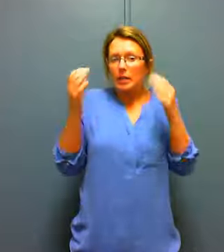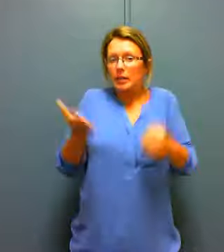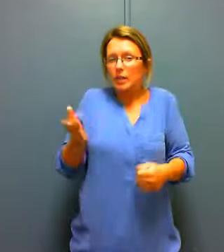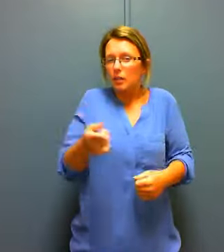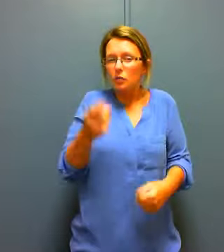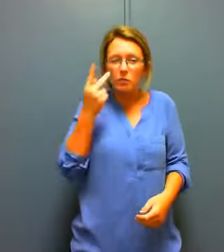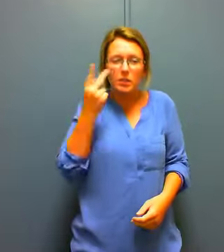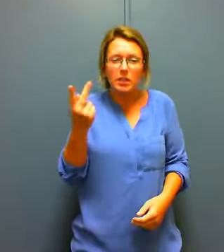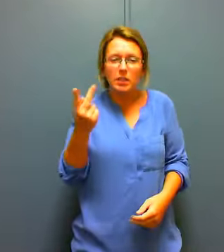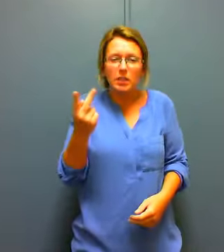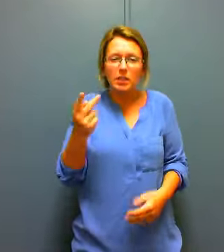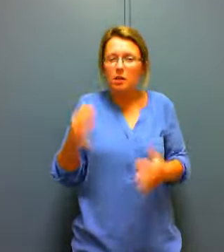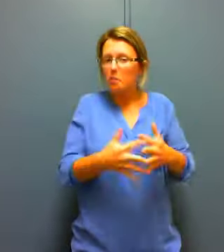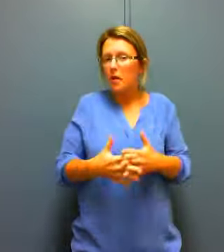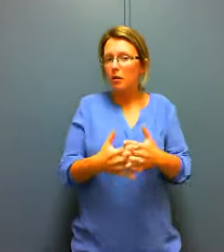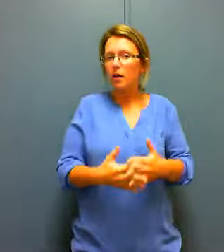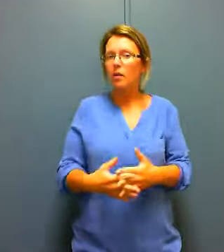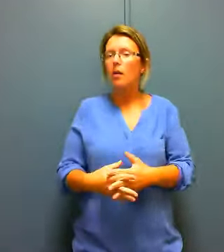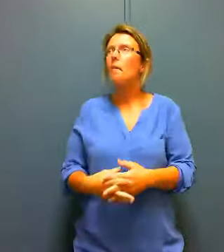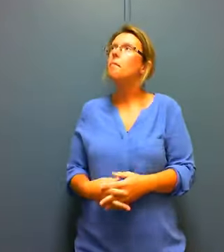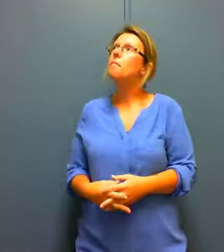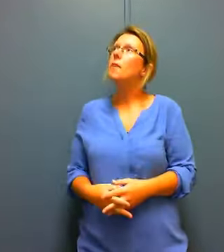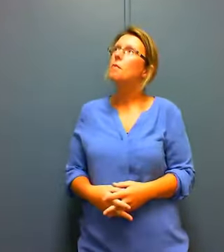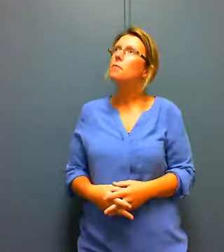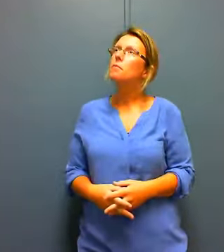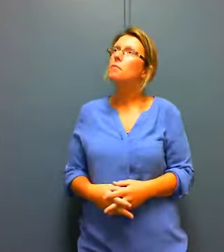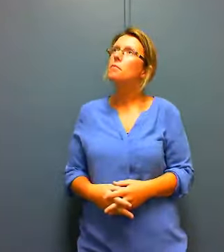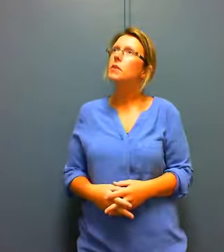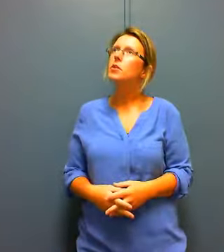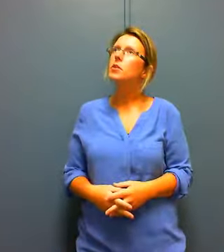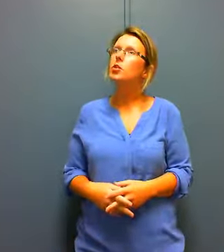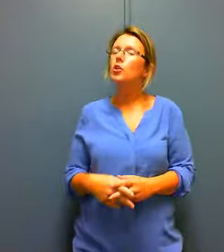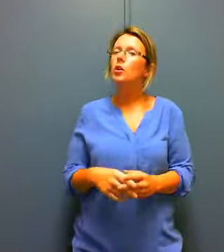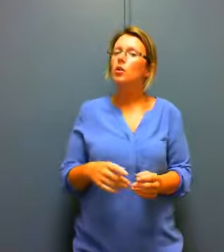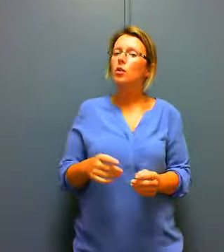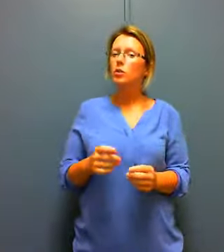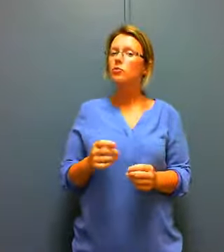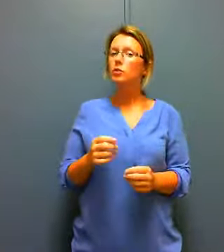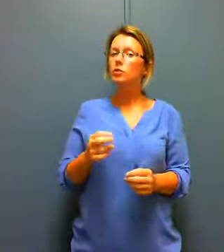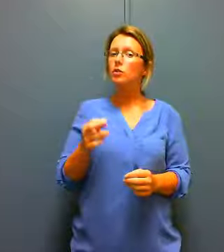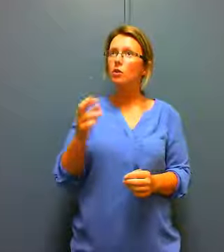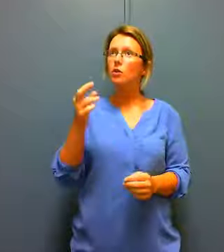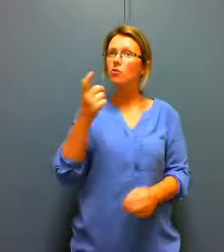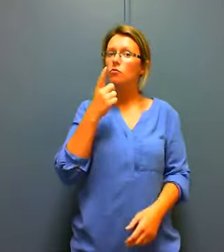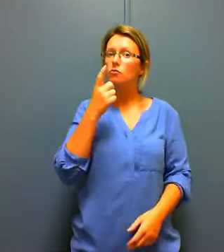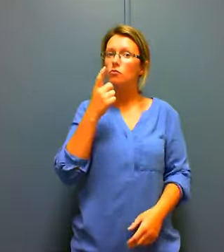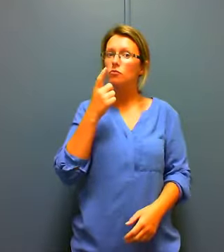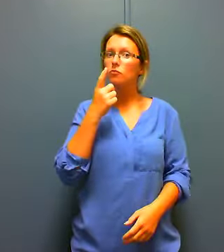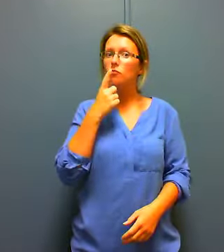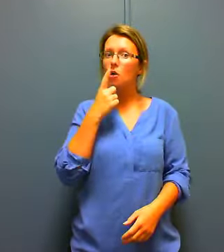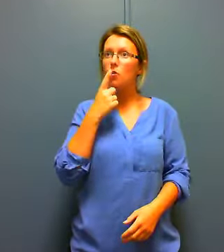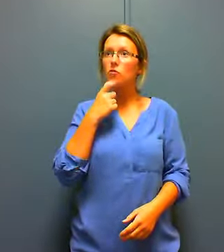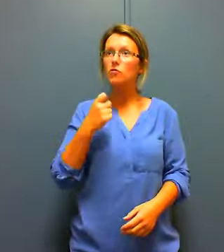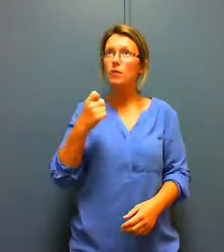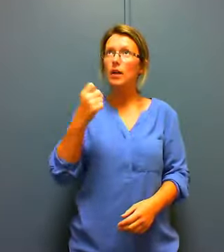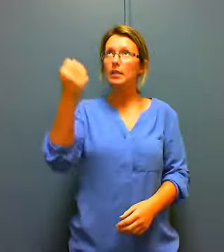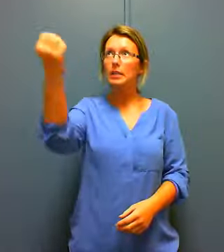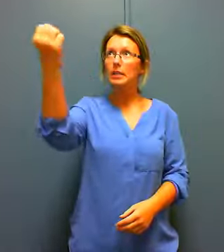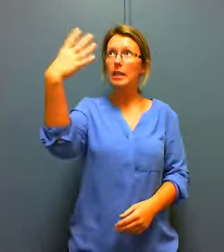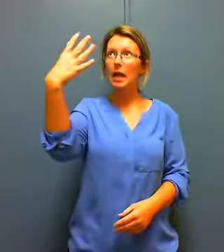that would be turning right on the red light really that's the most shocking I mean because without